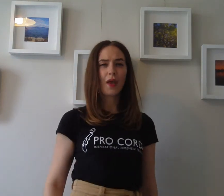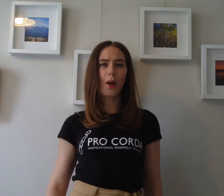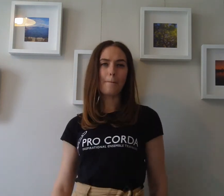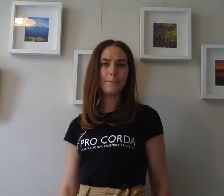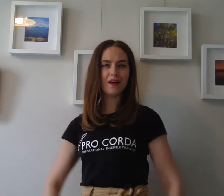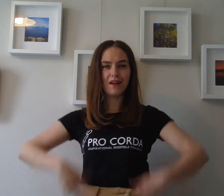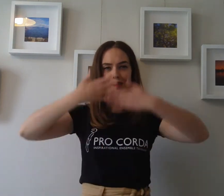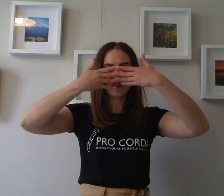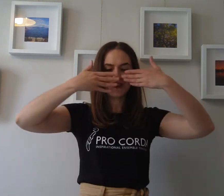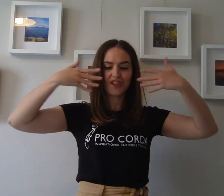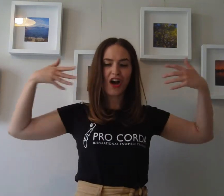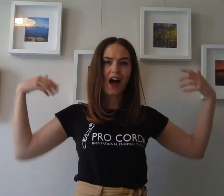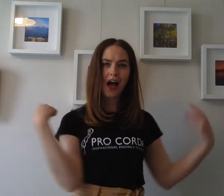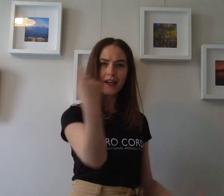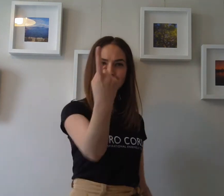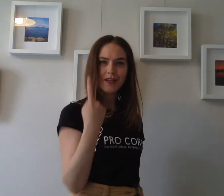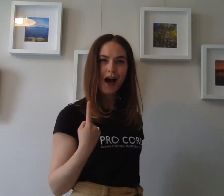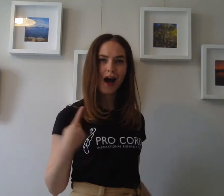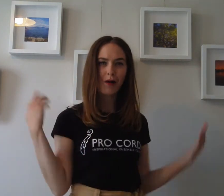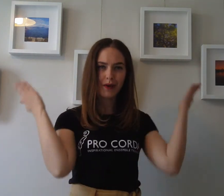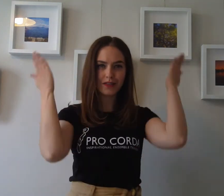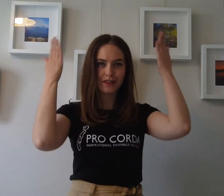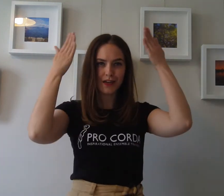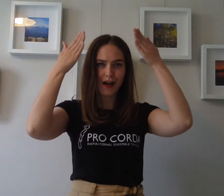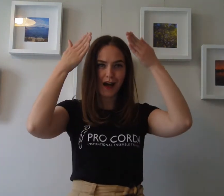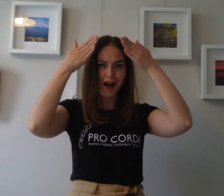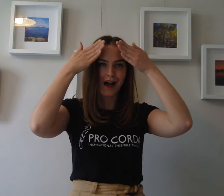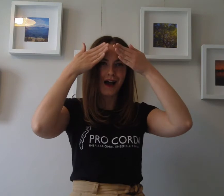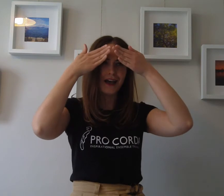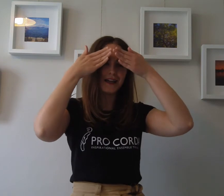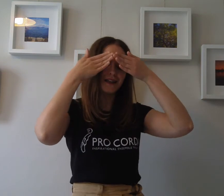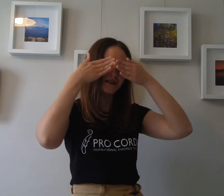But the tigers now would unite.